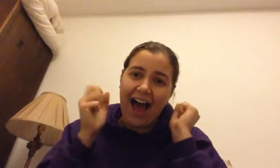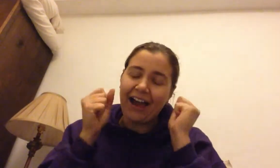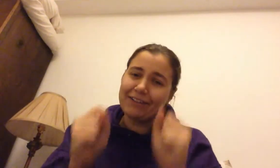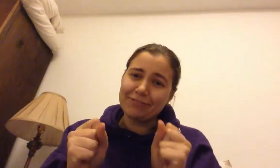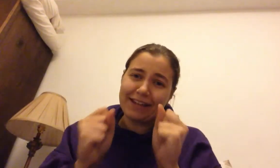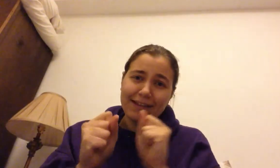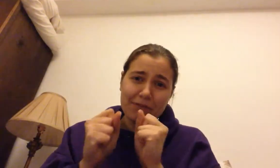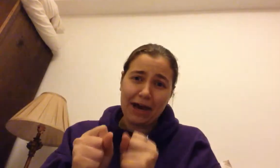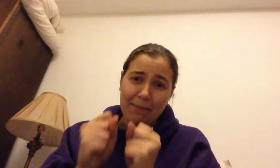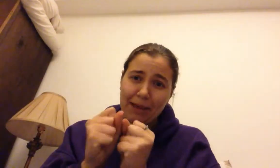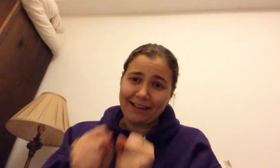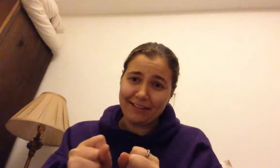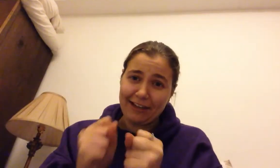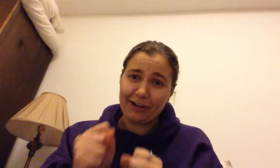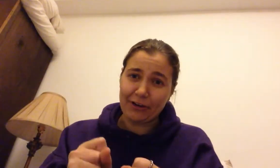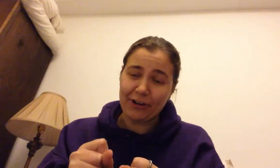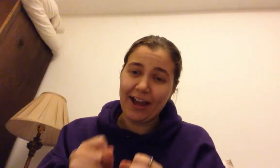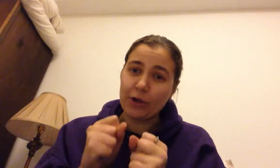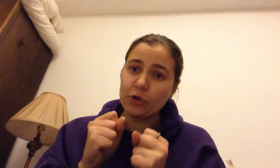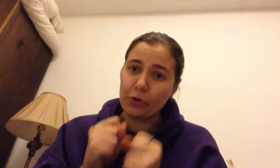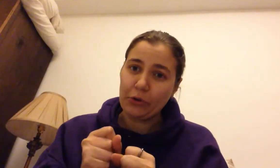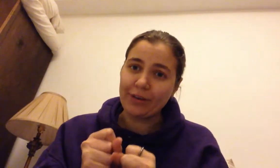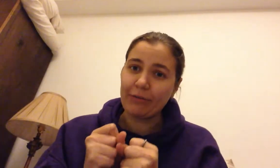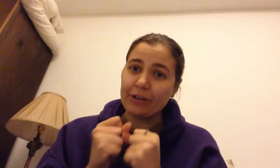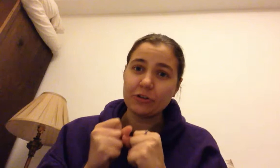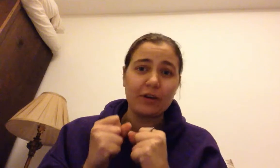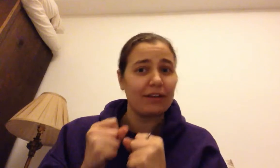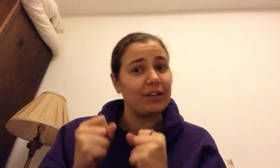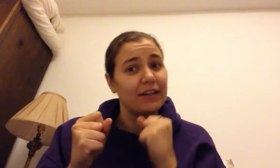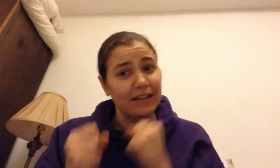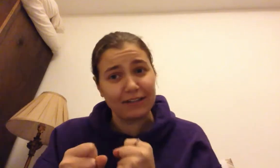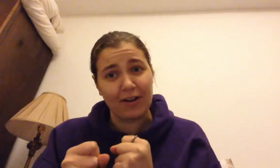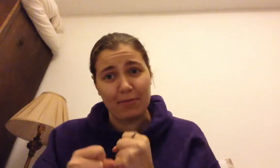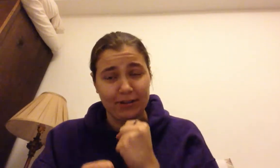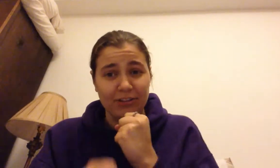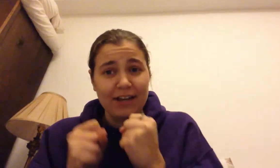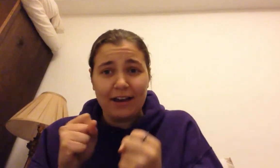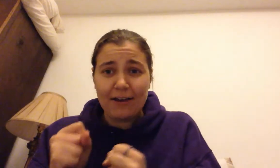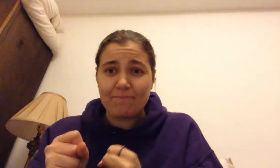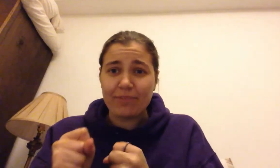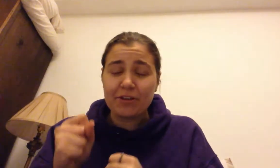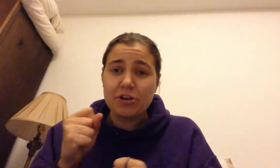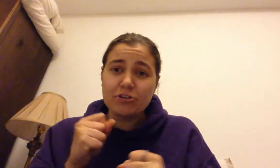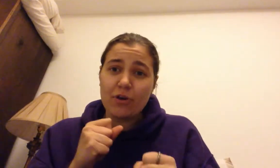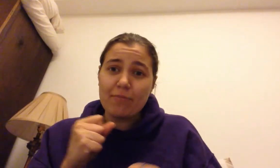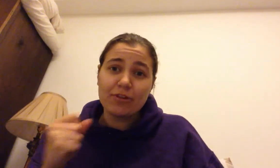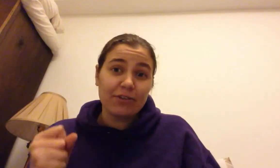really am not a big city girl. I don't know that I would enjoy living in London very much. Um, so I'm really, but,